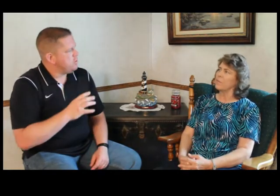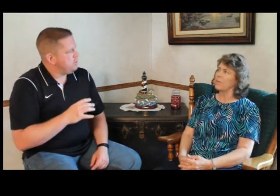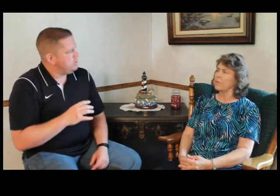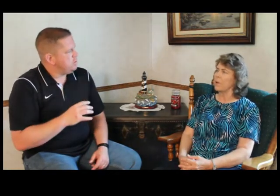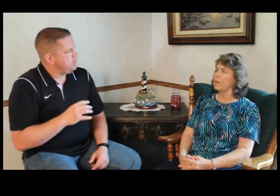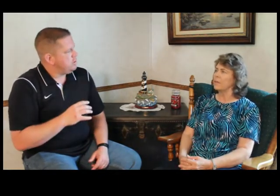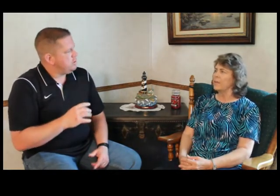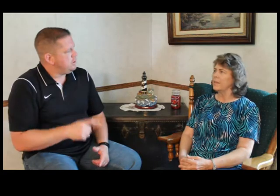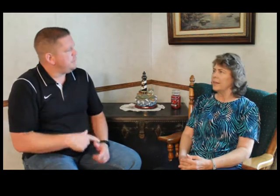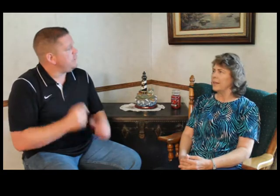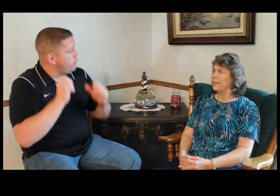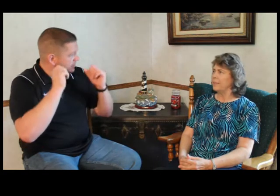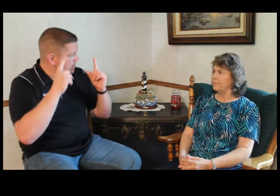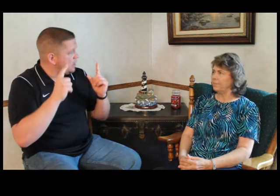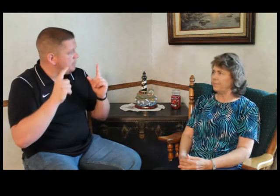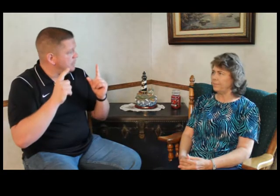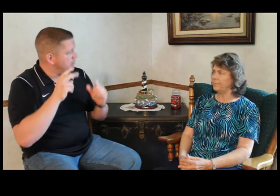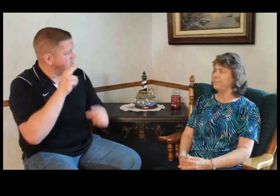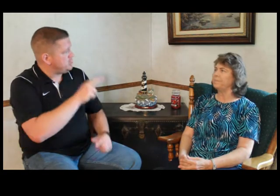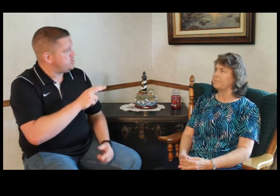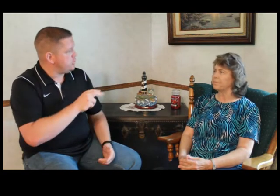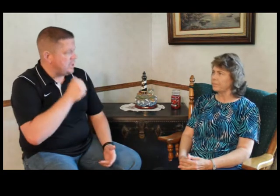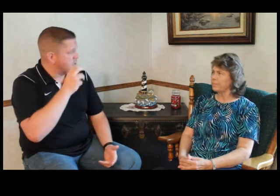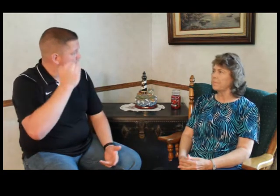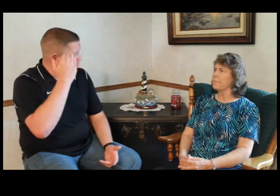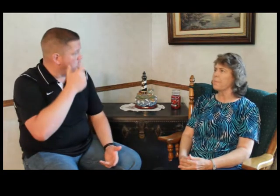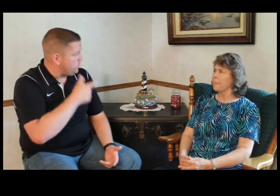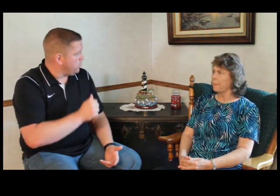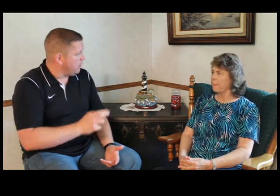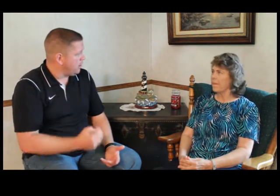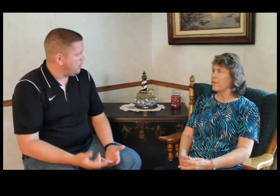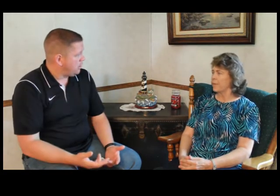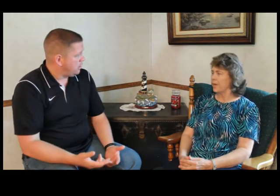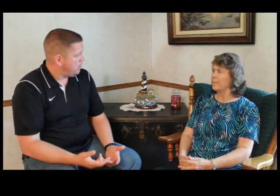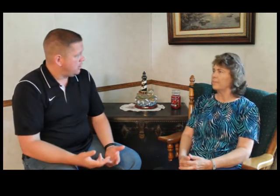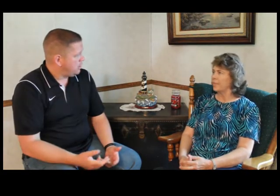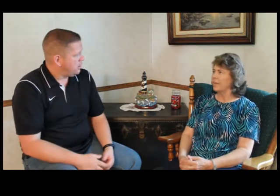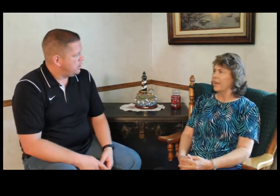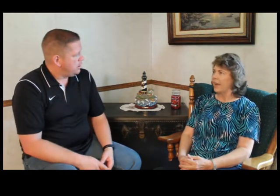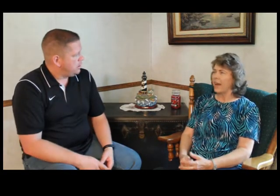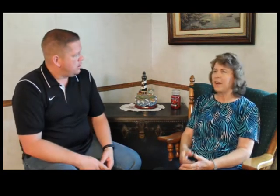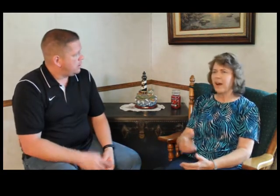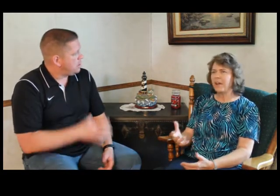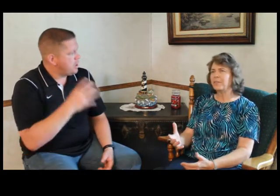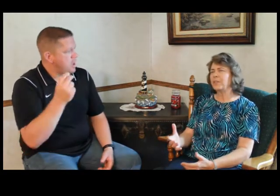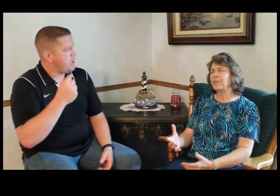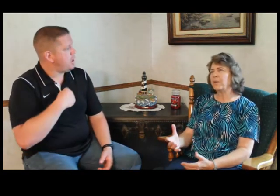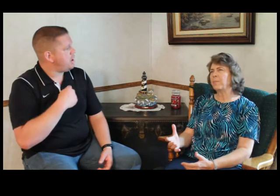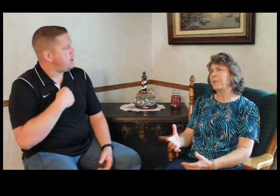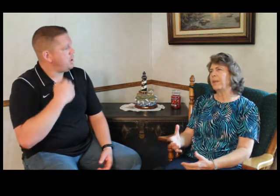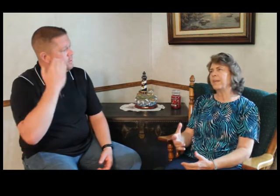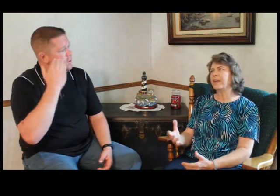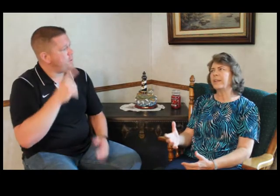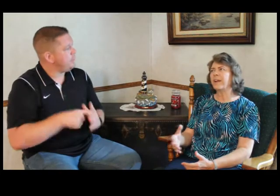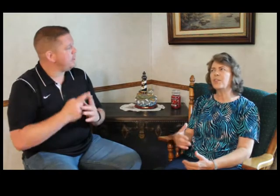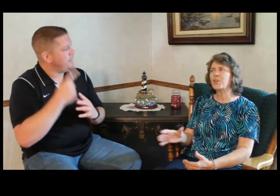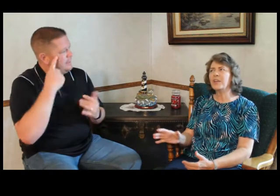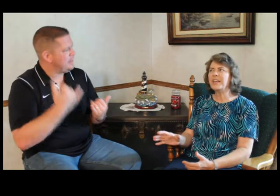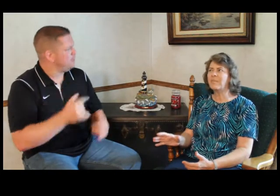forth for a while. And then he wakes up and he looks at you and he doesn't even know who you are. Right. And I, you know, begin to think, surely he didn't